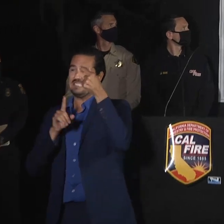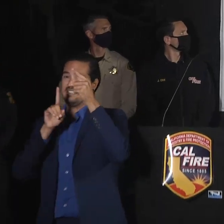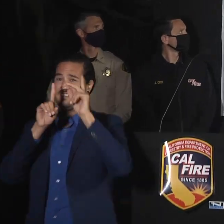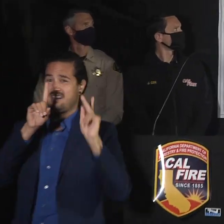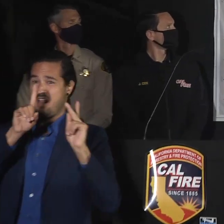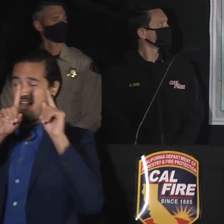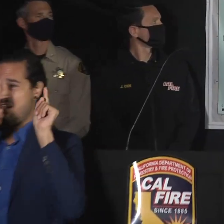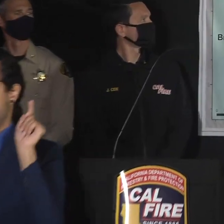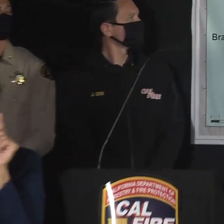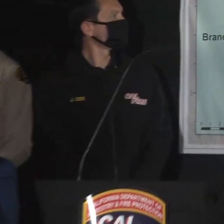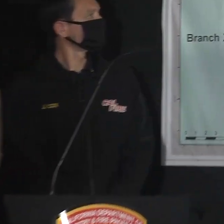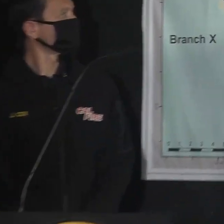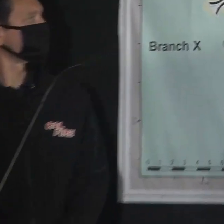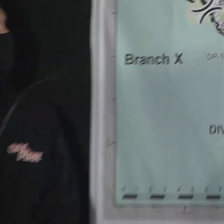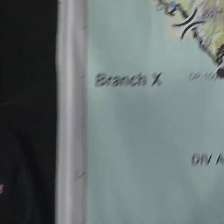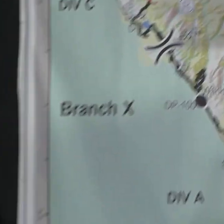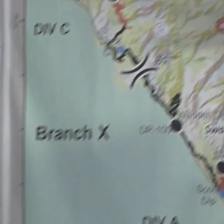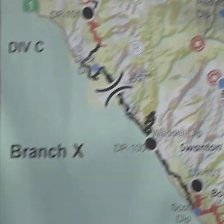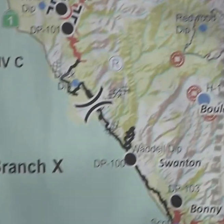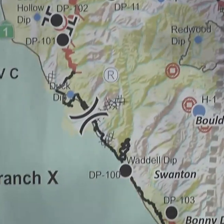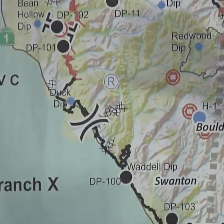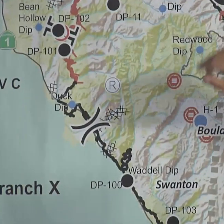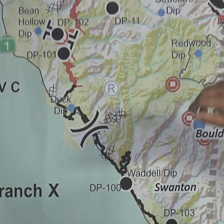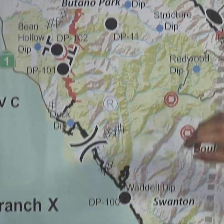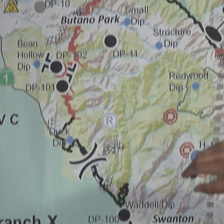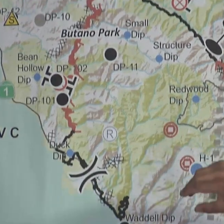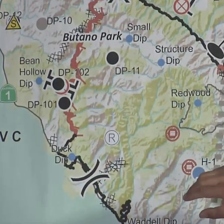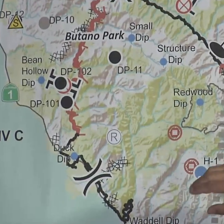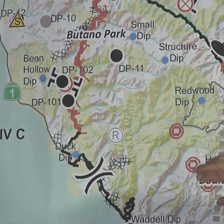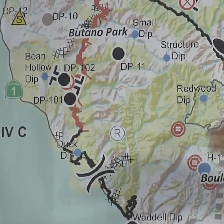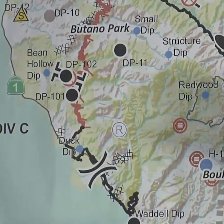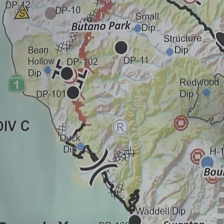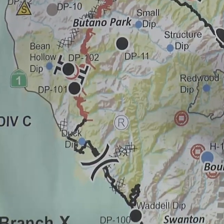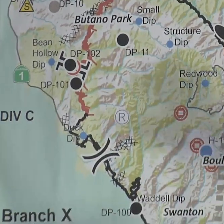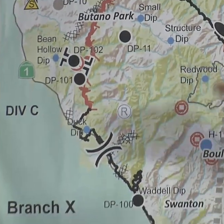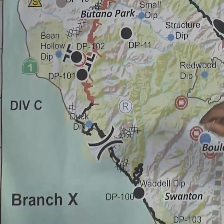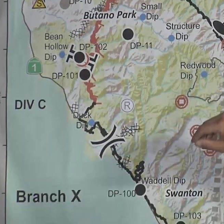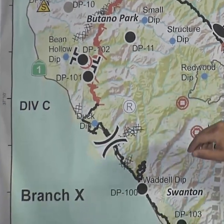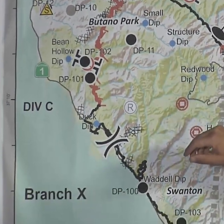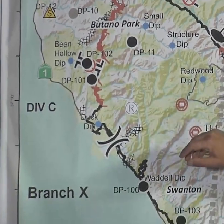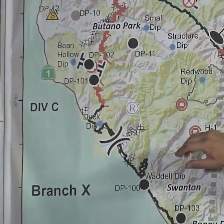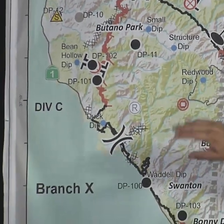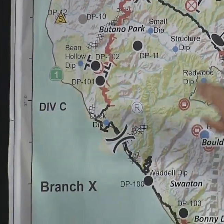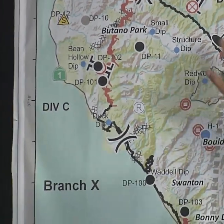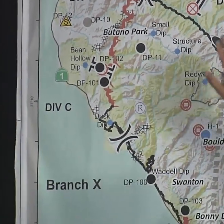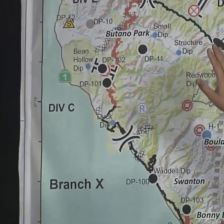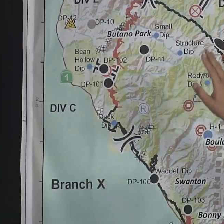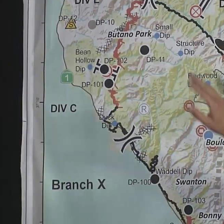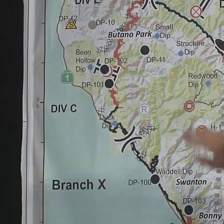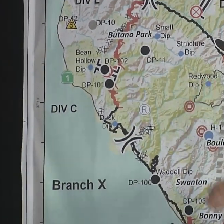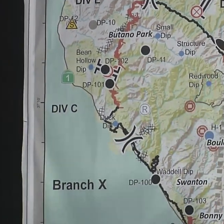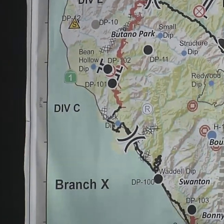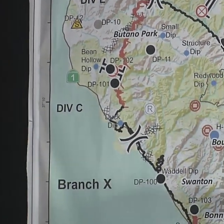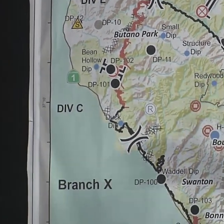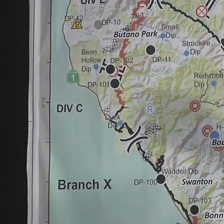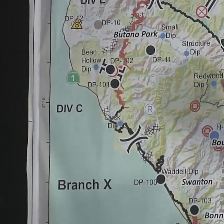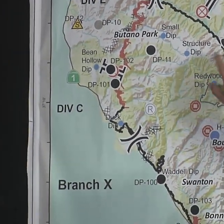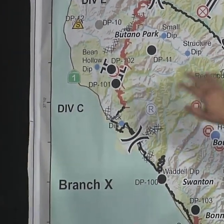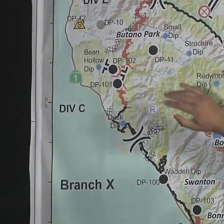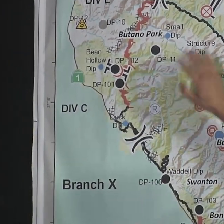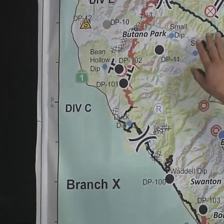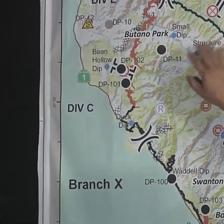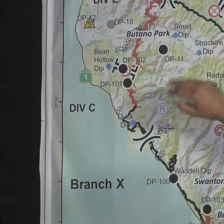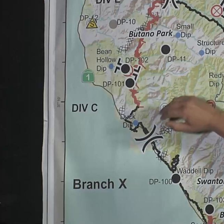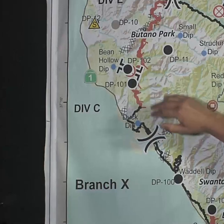is just in a patrol and mop-up status, and that has really protected any movement of the fire towards Santa Clara County. We're very, very confident that that's